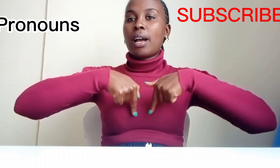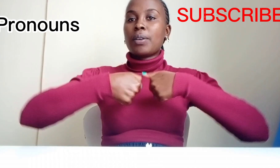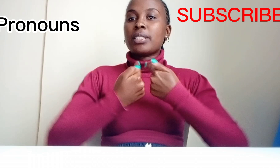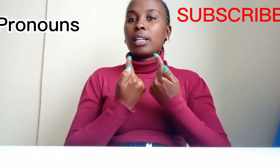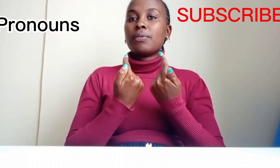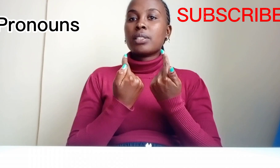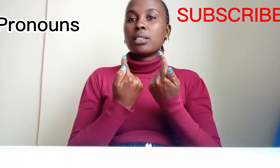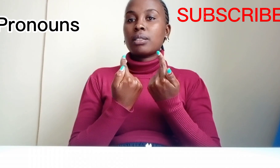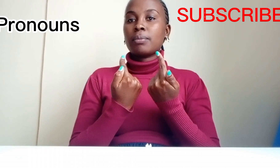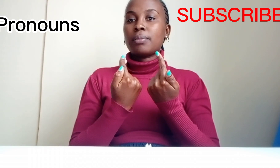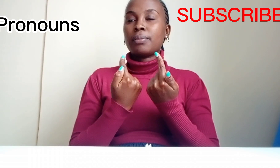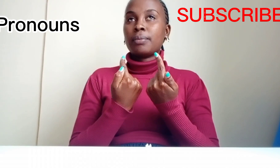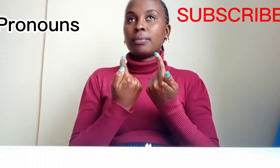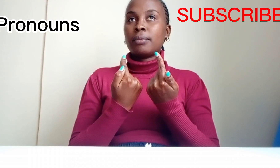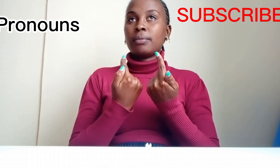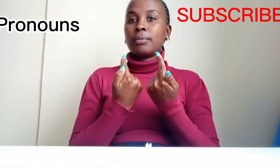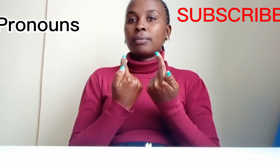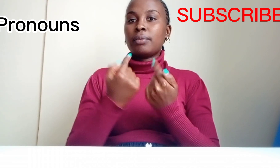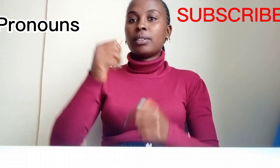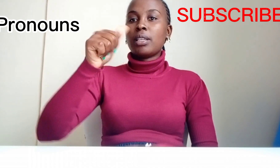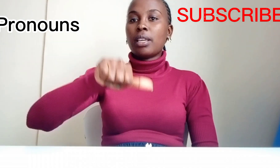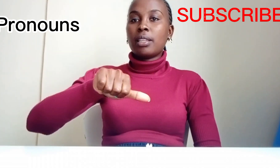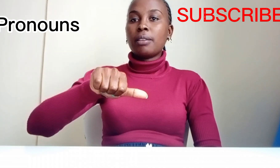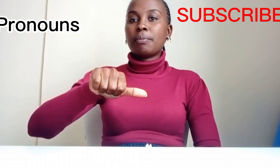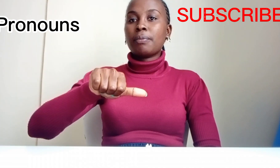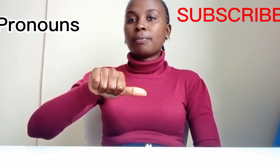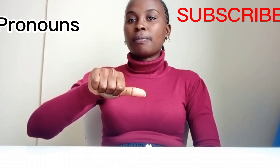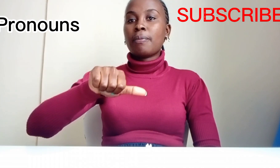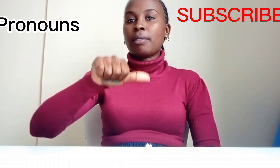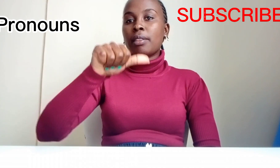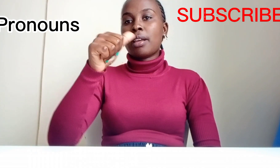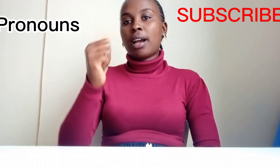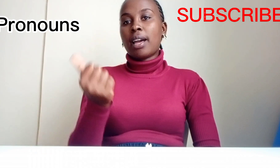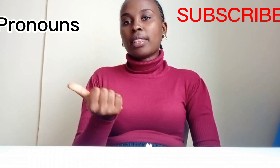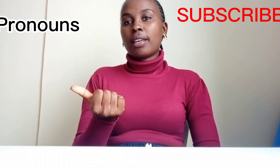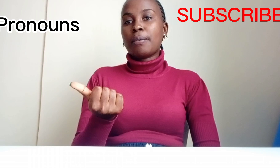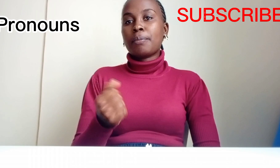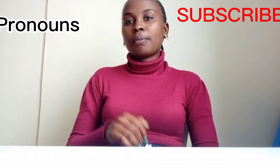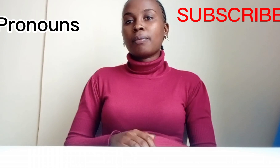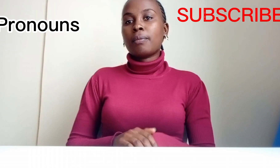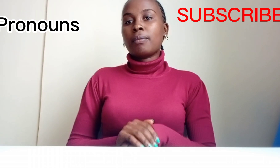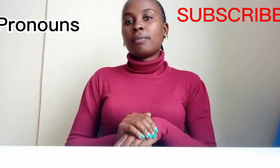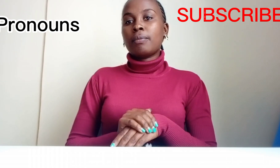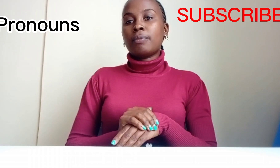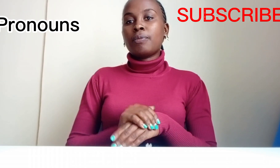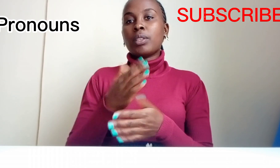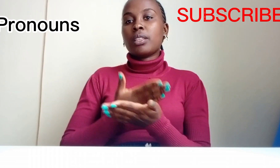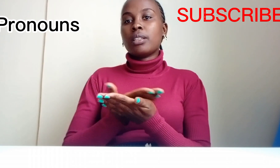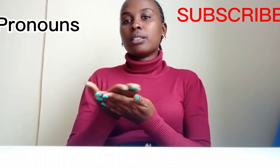ourselves, of any, any, other, other, this, this,